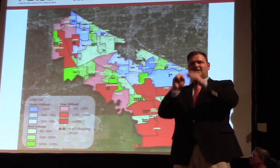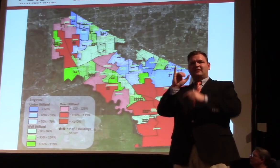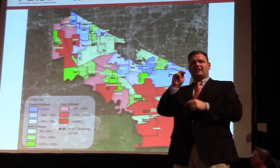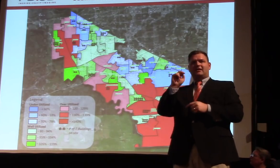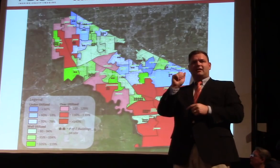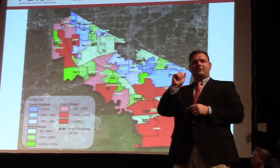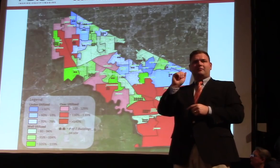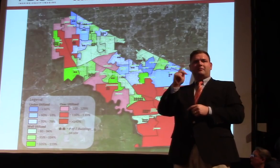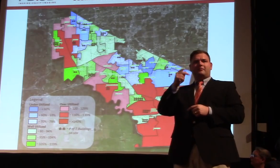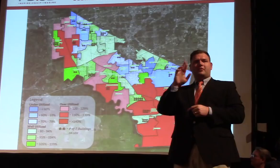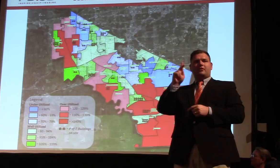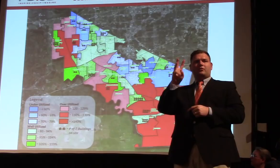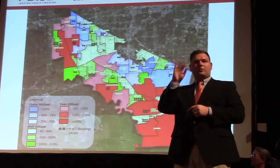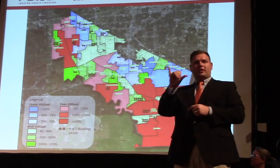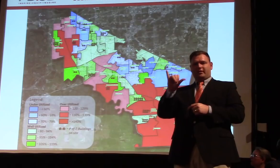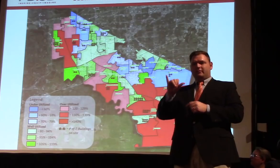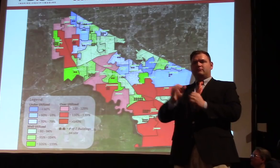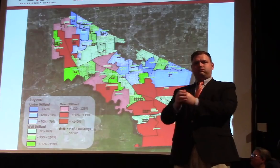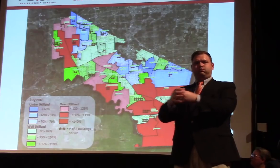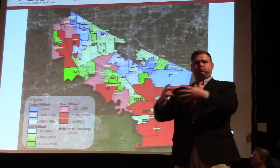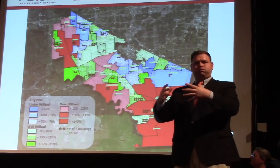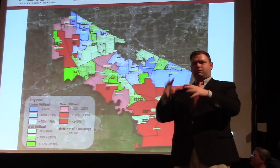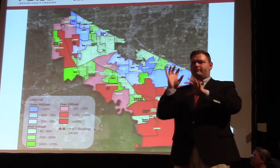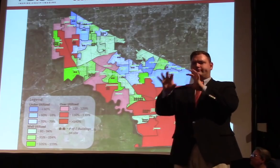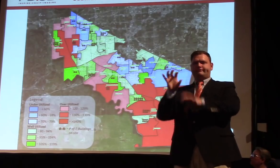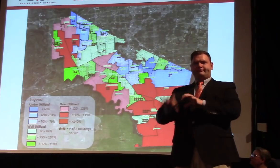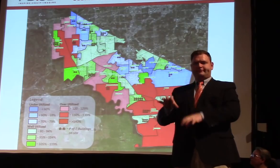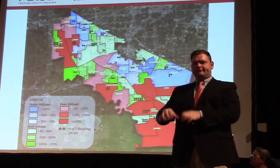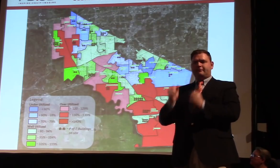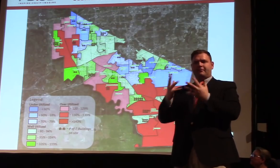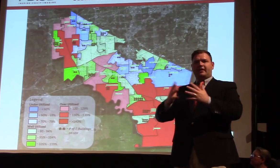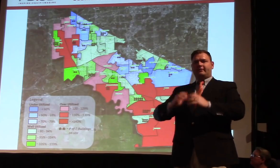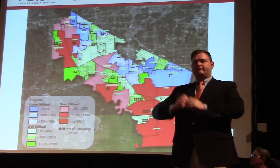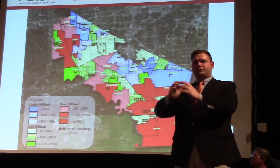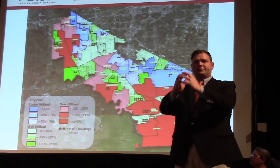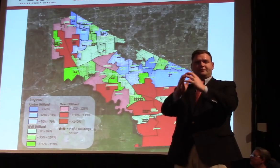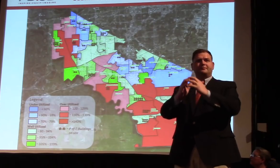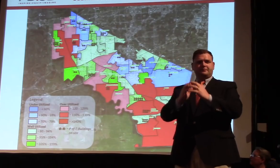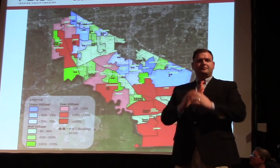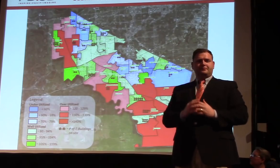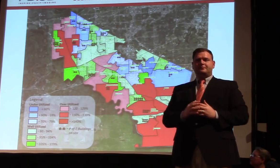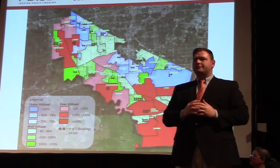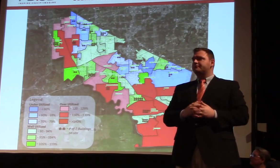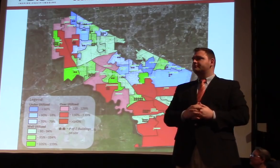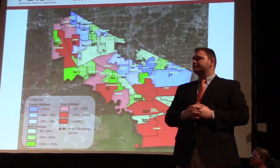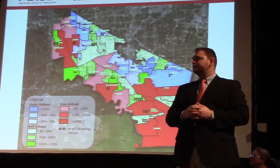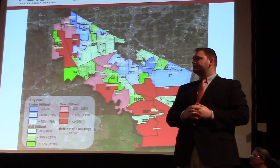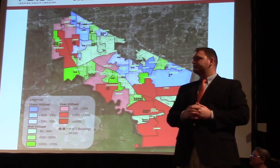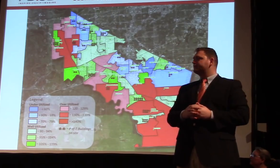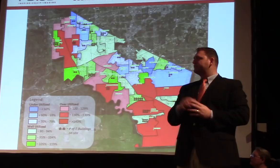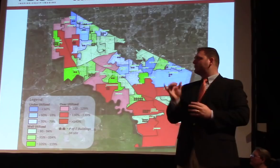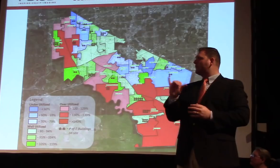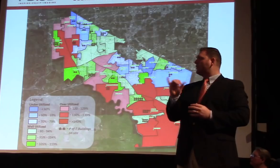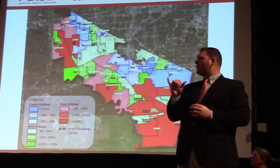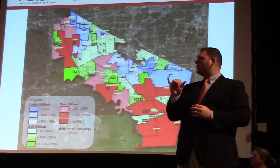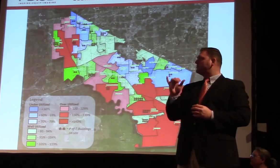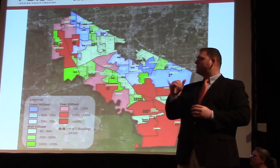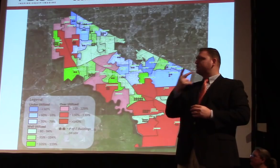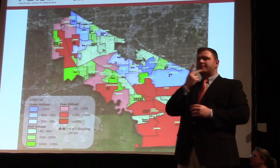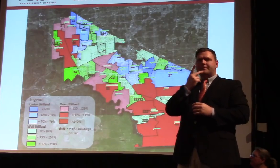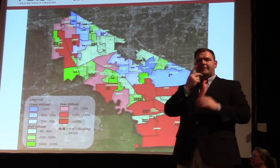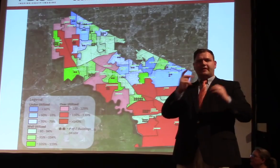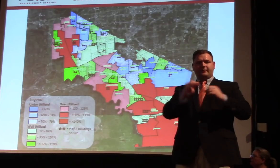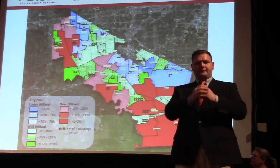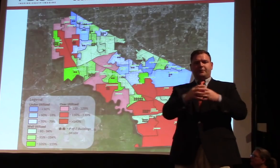And we also have a lot of growth right here in the Fort Bentol Road, Lake Olympia Parkway corridor that's projected to come in. And, of course, we're continuing to see growth in the